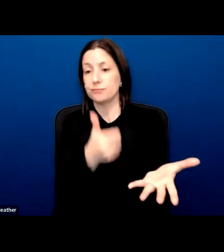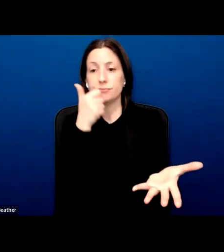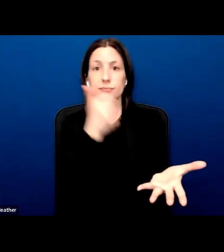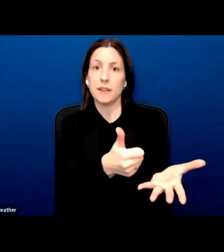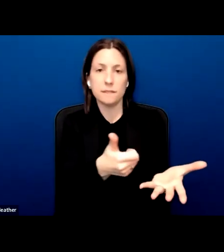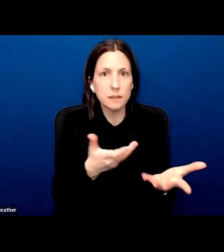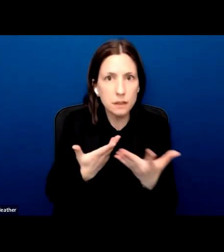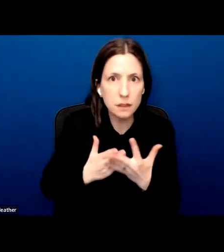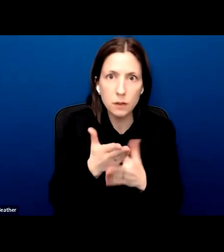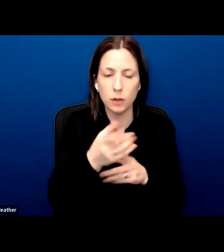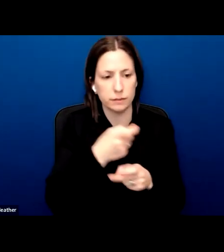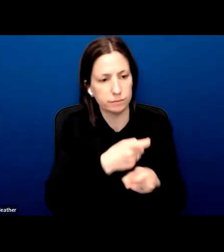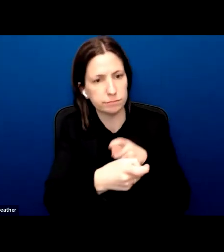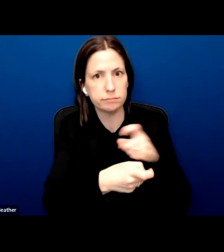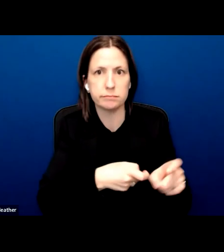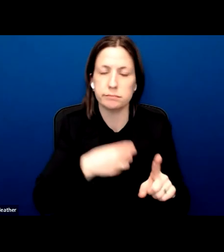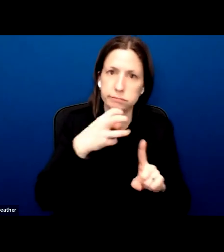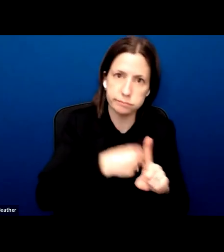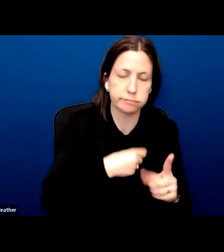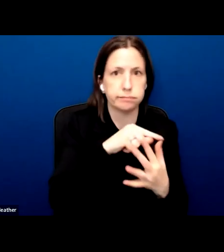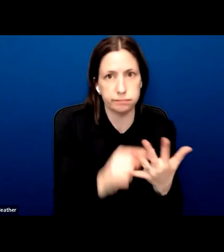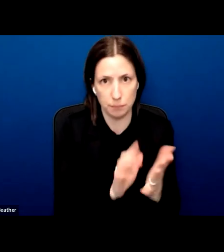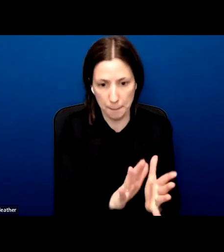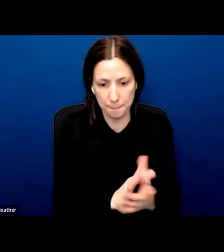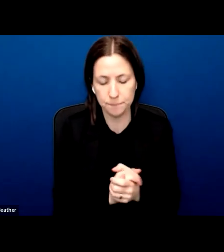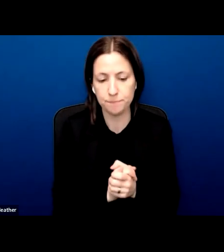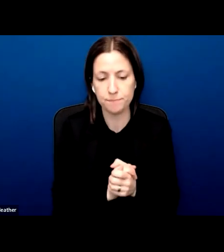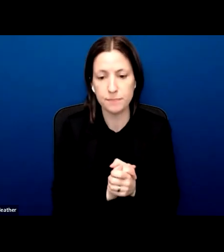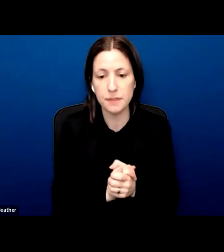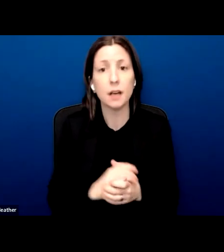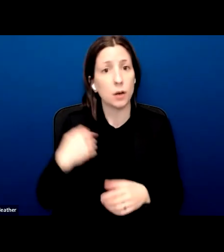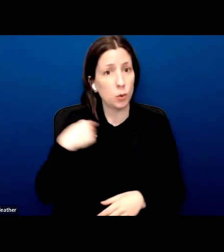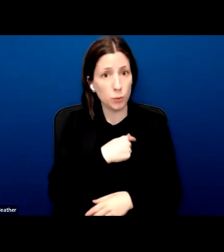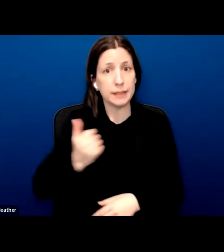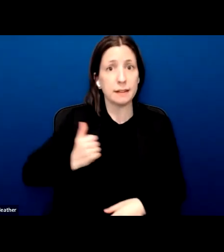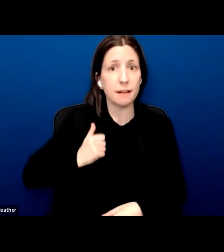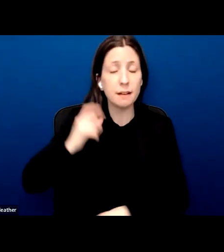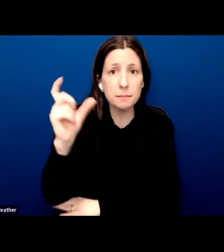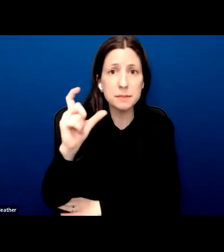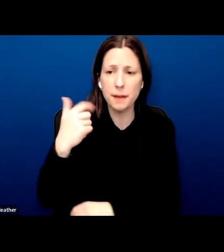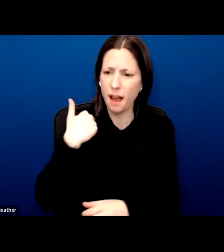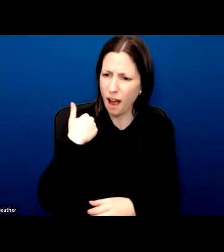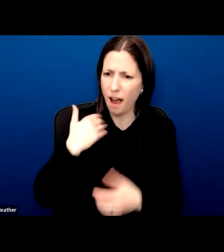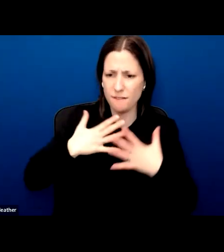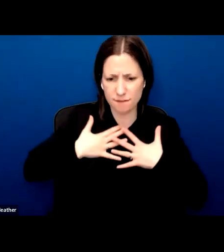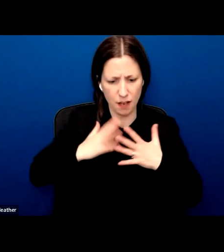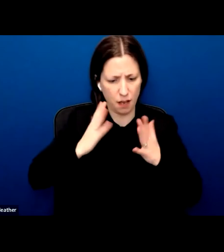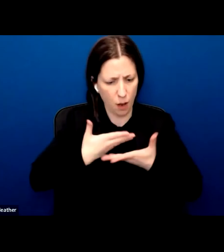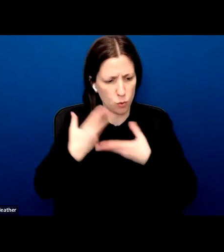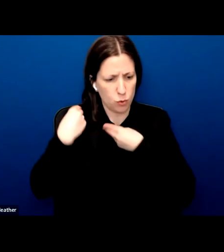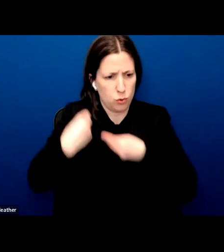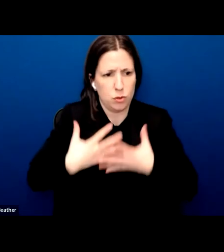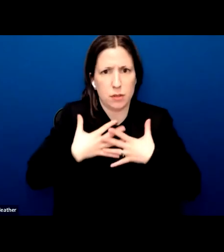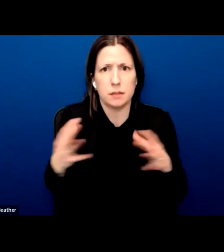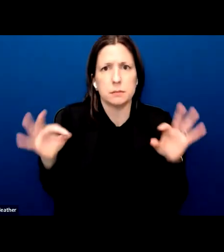injustice. Canadian Muslims have a faith-based responsibility to advocate for the rights of all refugees. The Holy